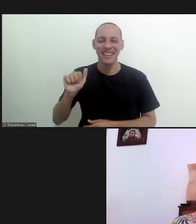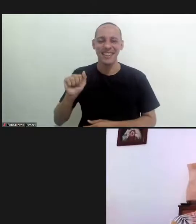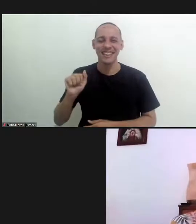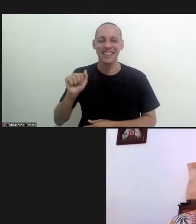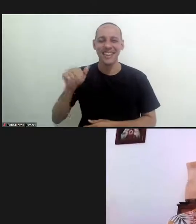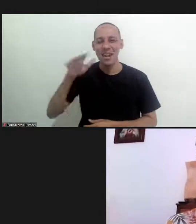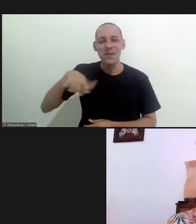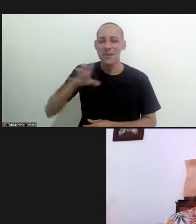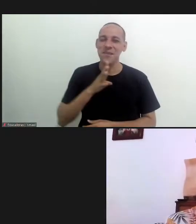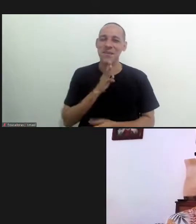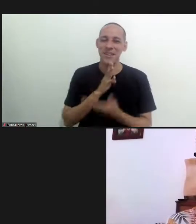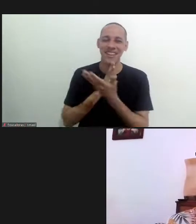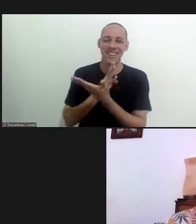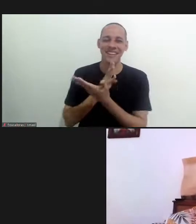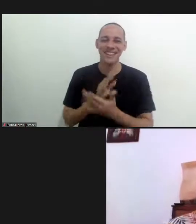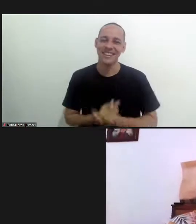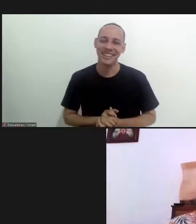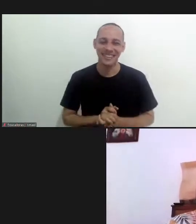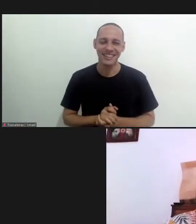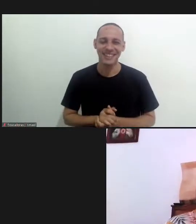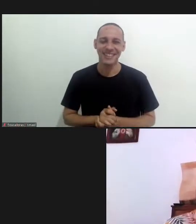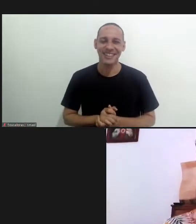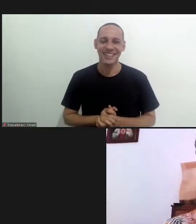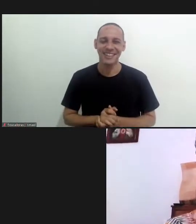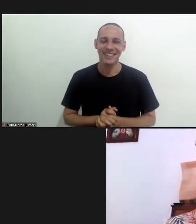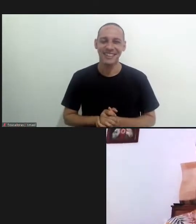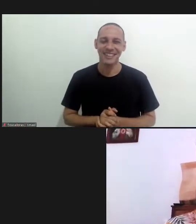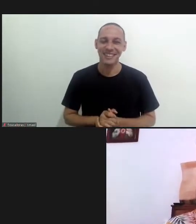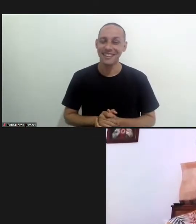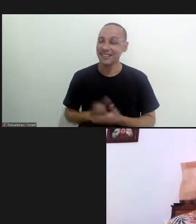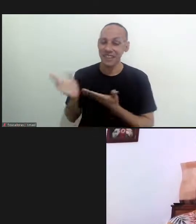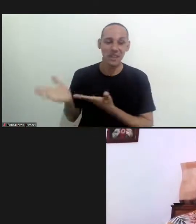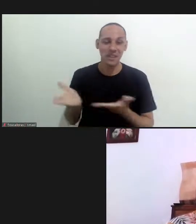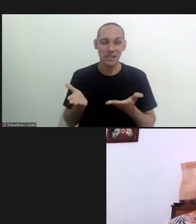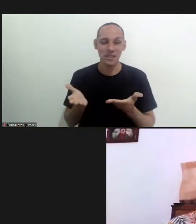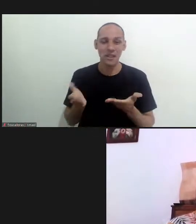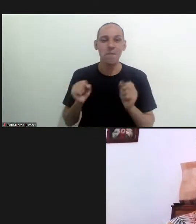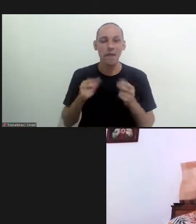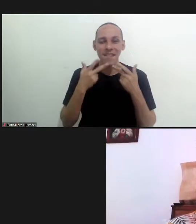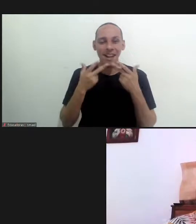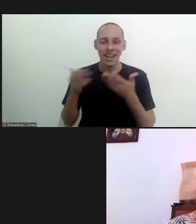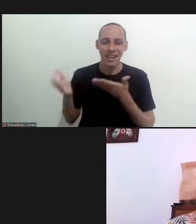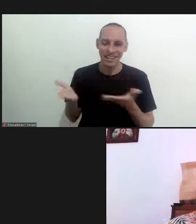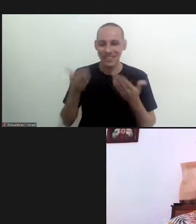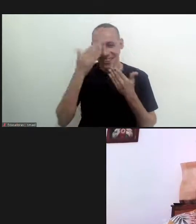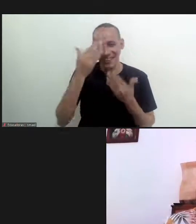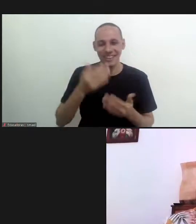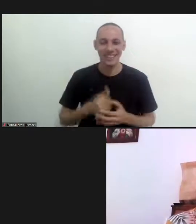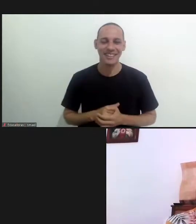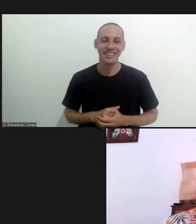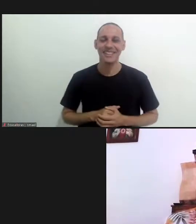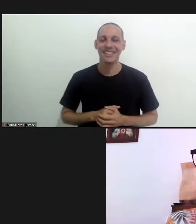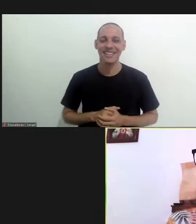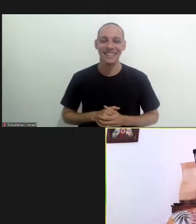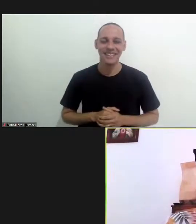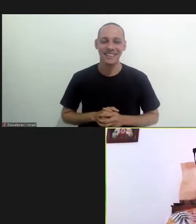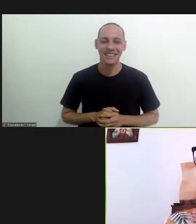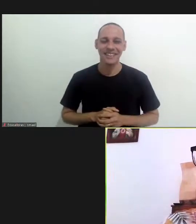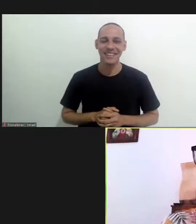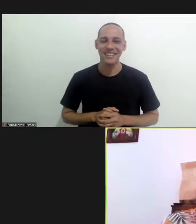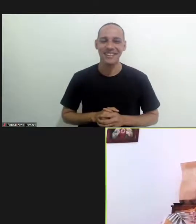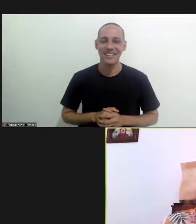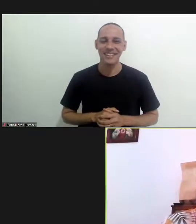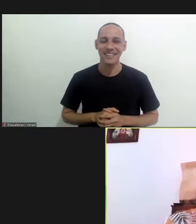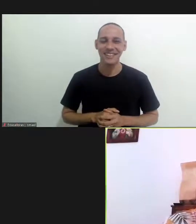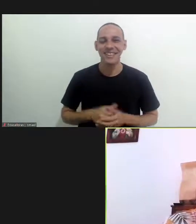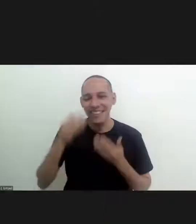very much italia as all know her and i would now like to give a floor to the next presentation